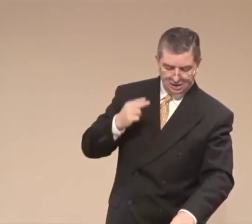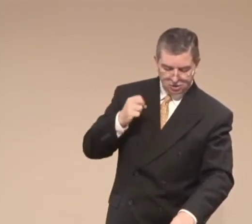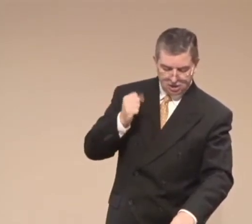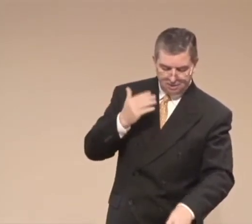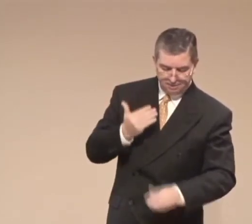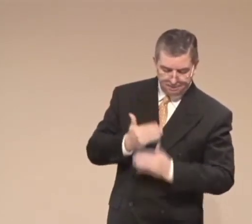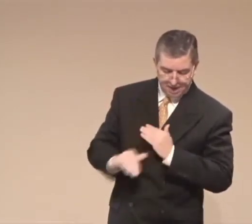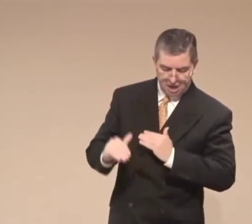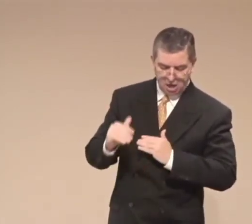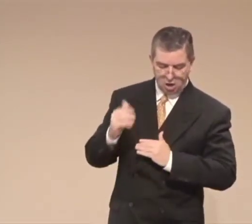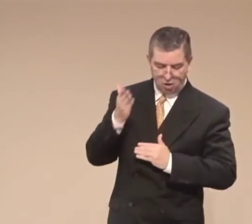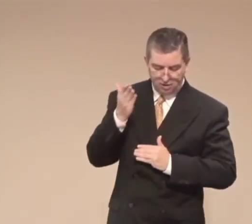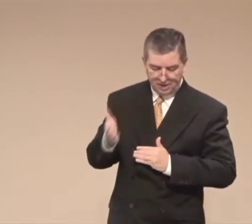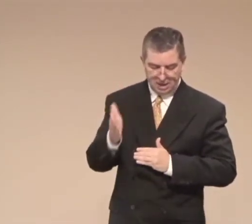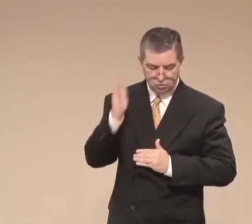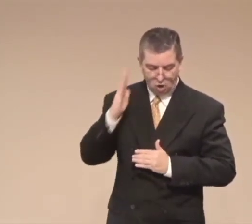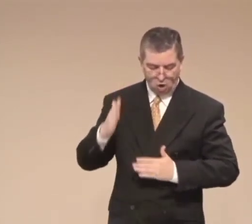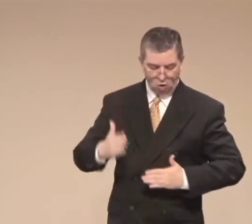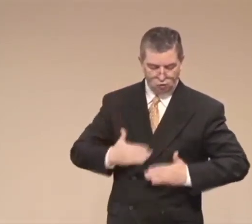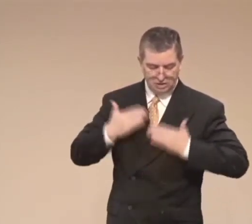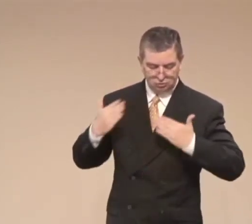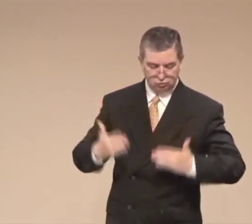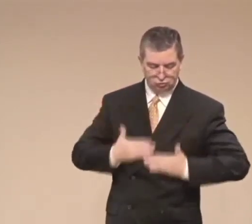and thy mother shall be glad